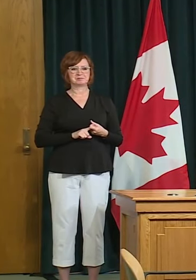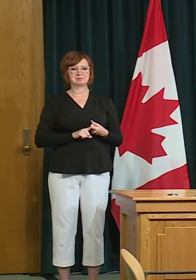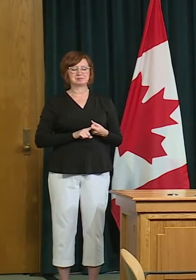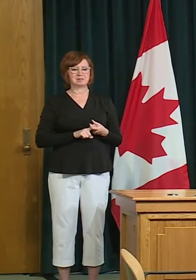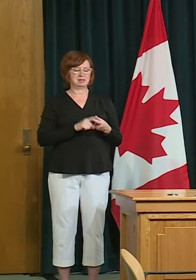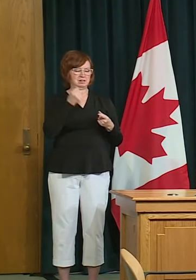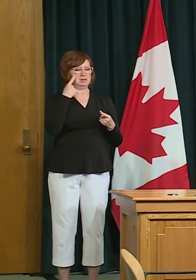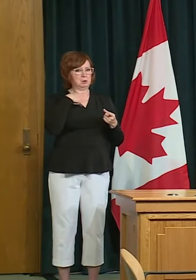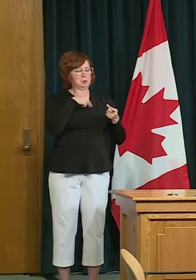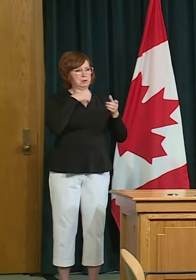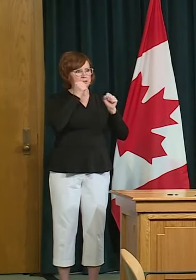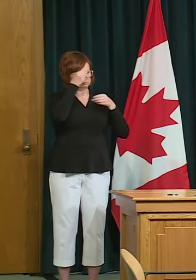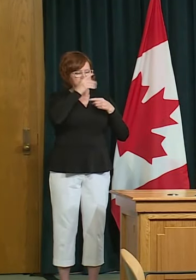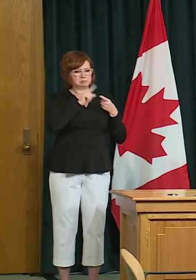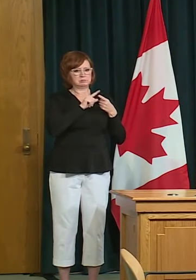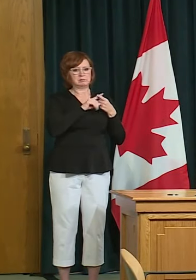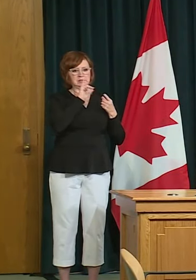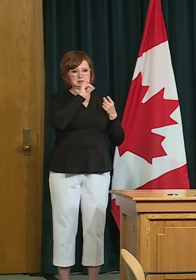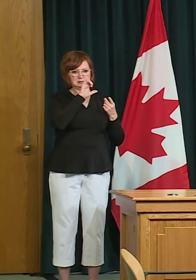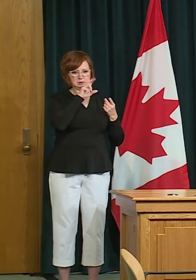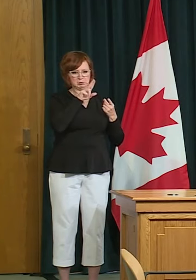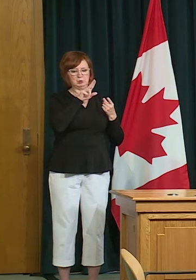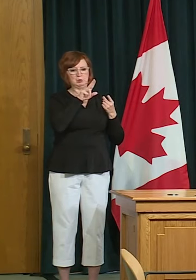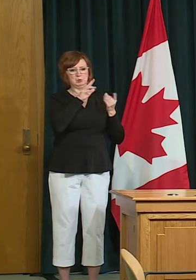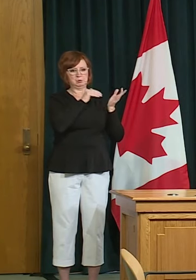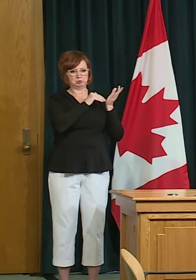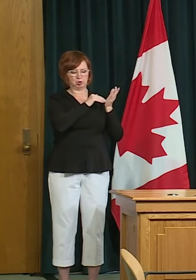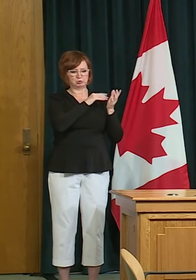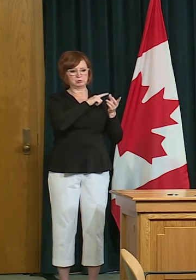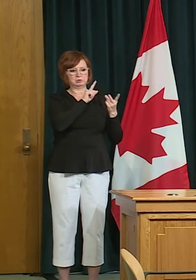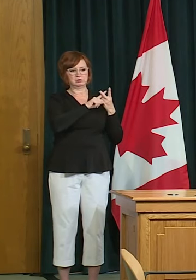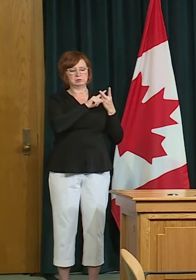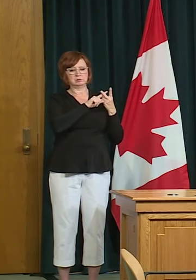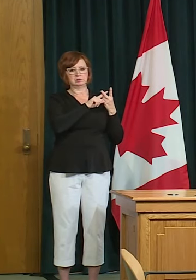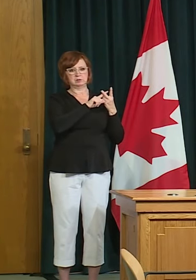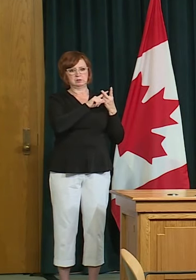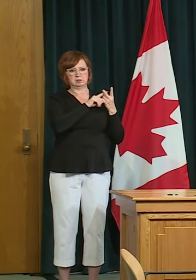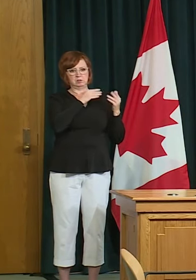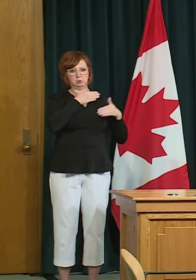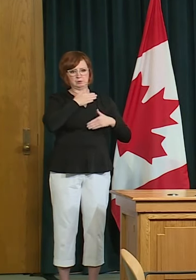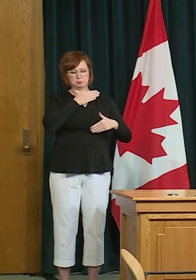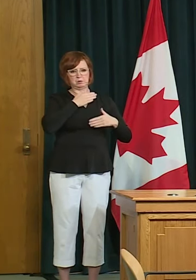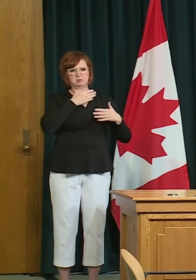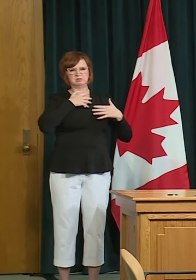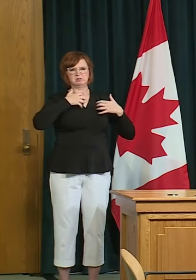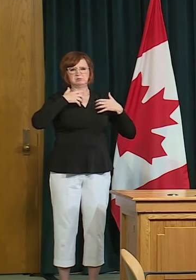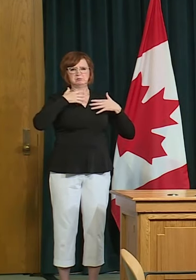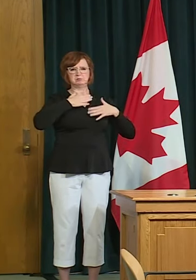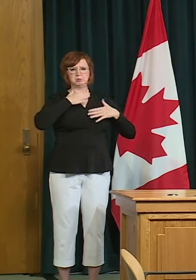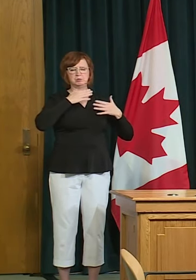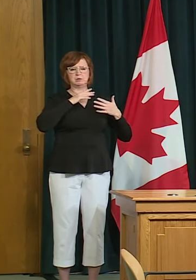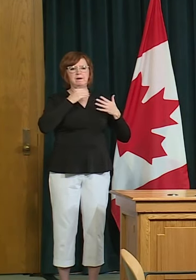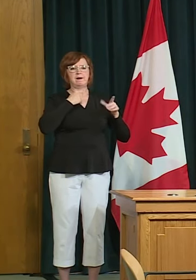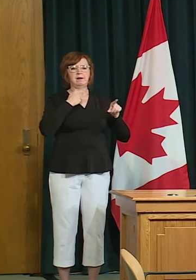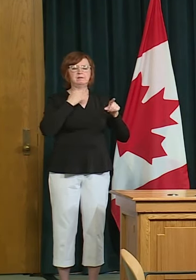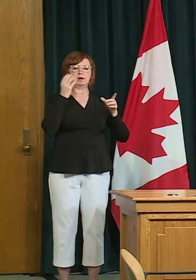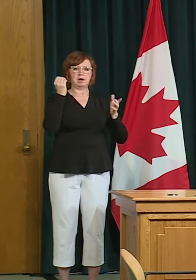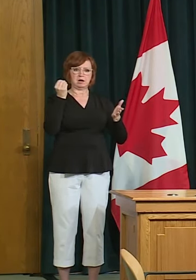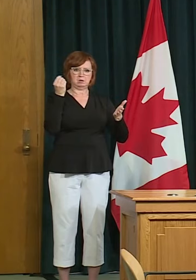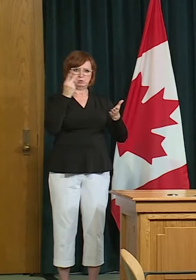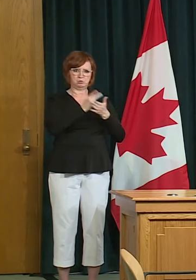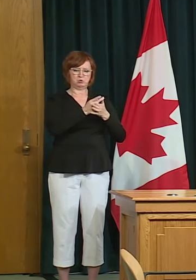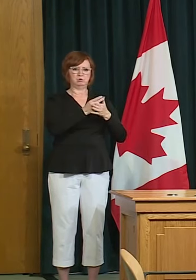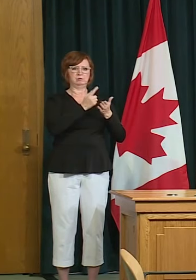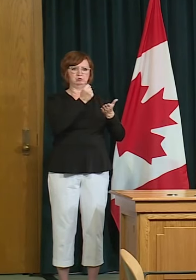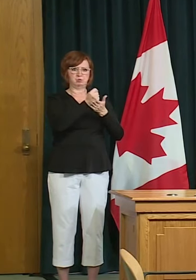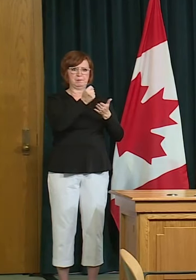icu respirology and infectious diseases they are participating in systematic application of approved treatments for